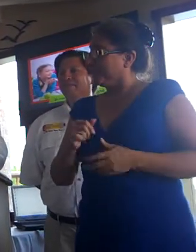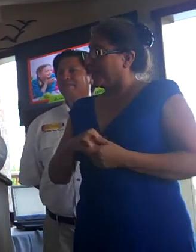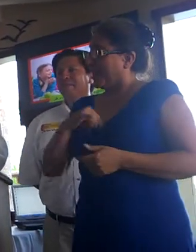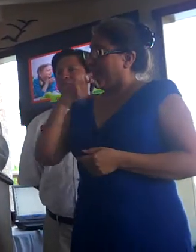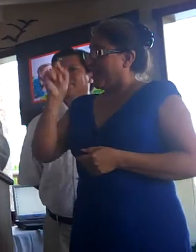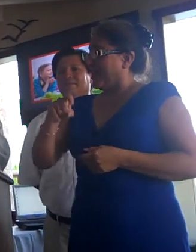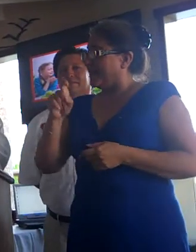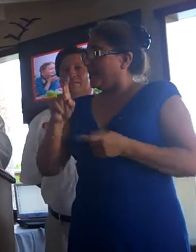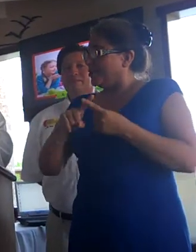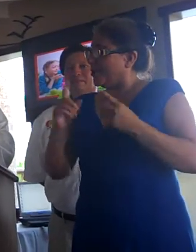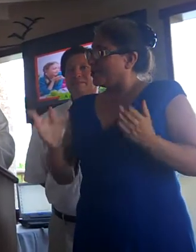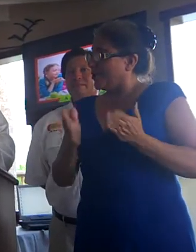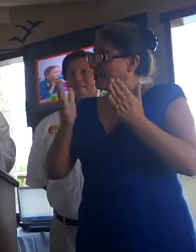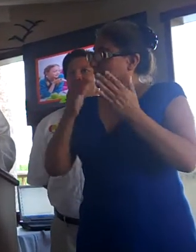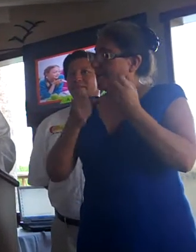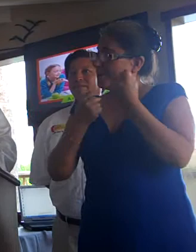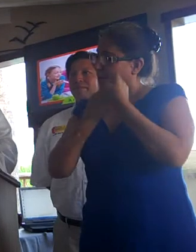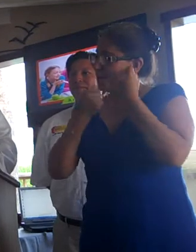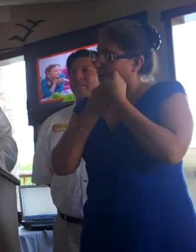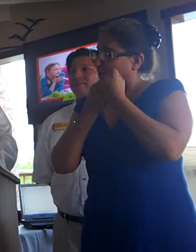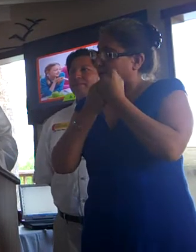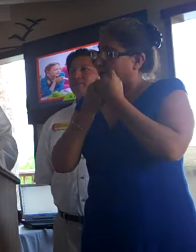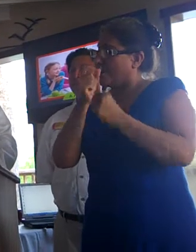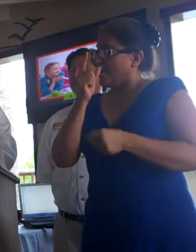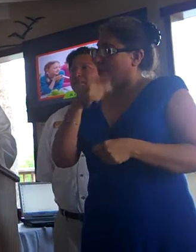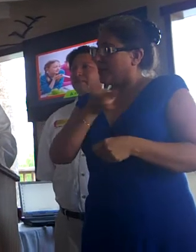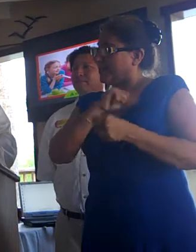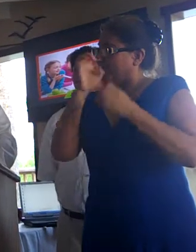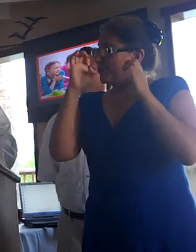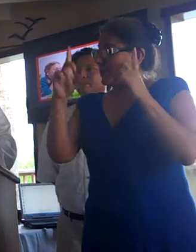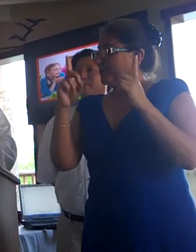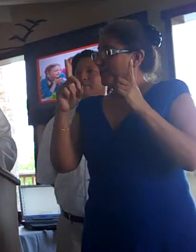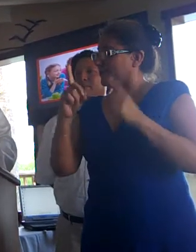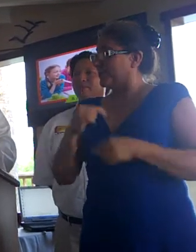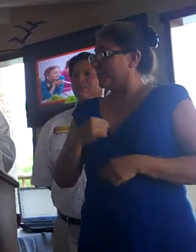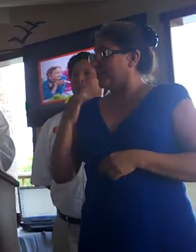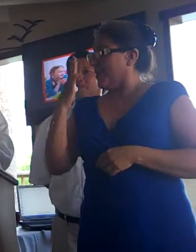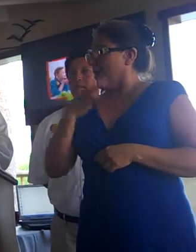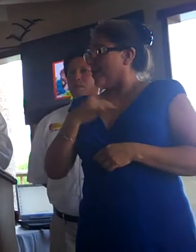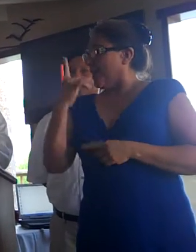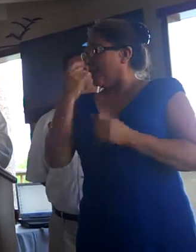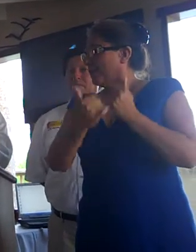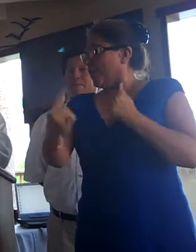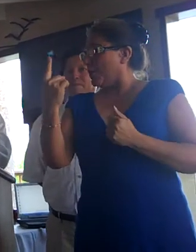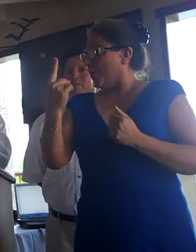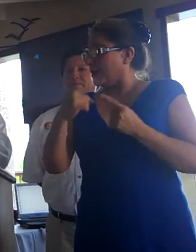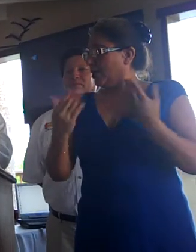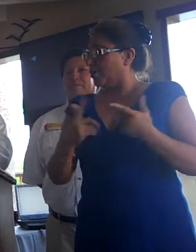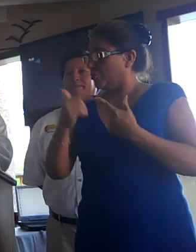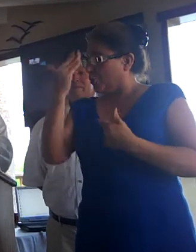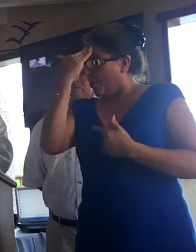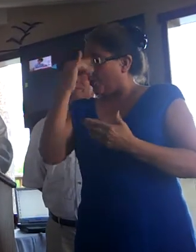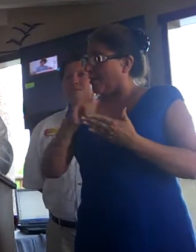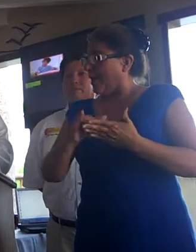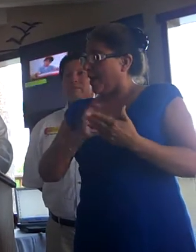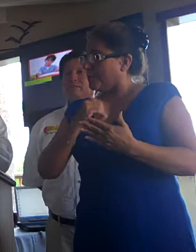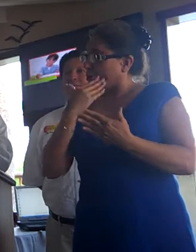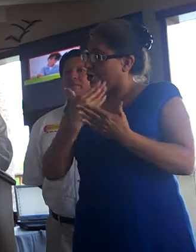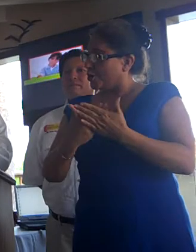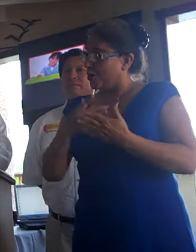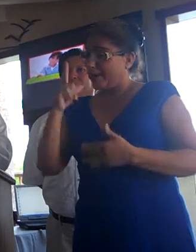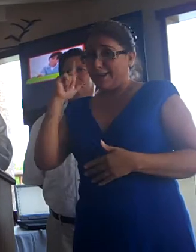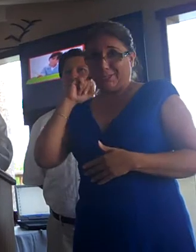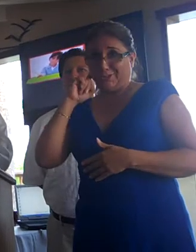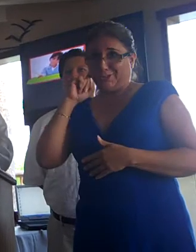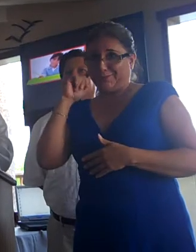I feel a need to encourage and promote quality education. I would like for everyone here to know that I